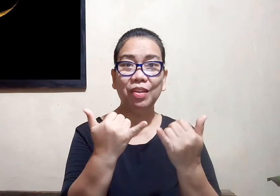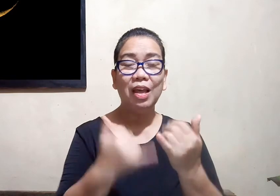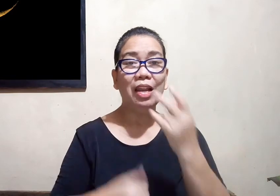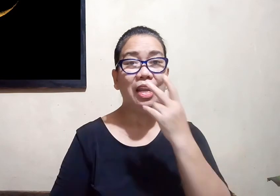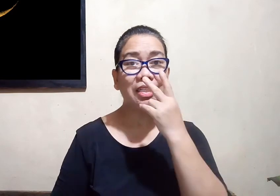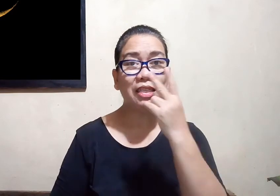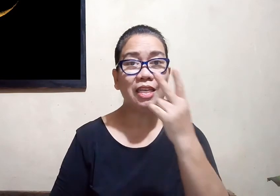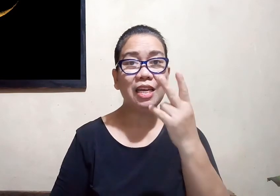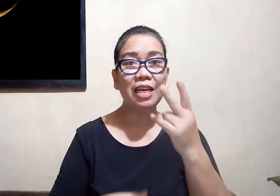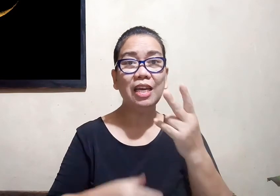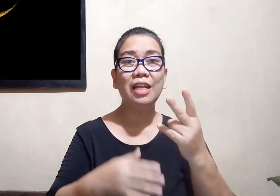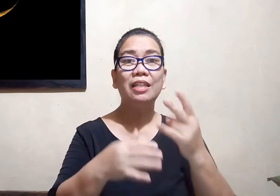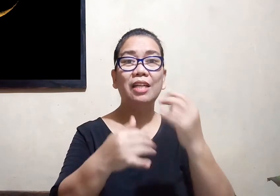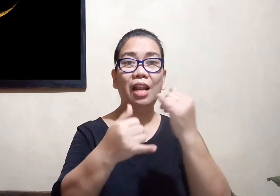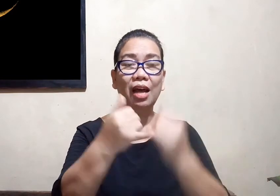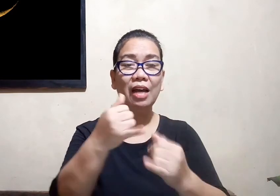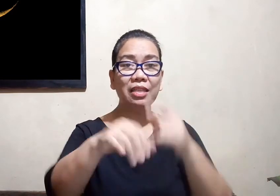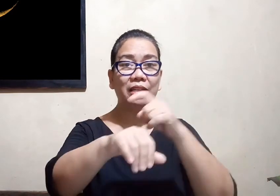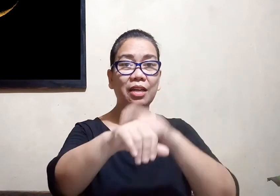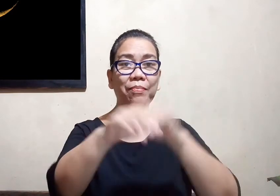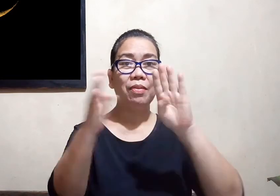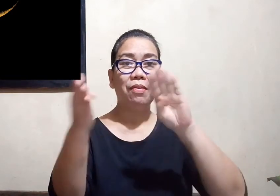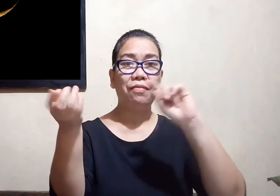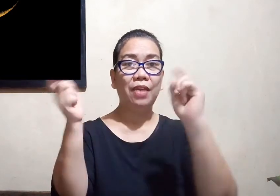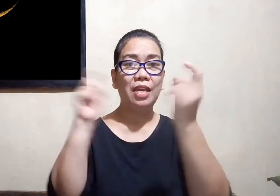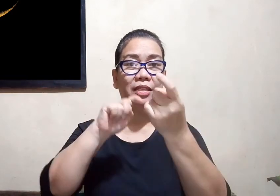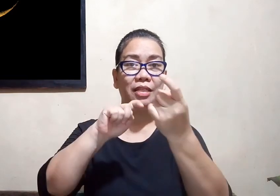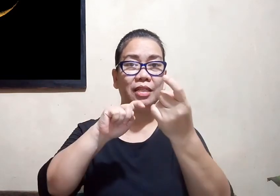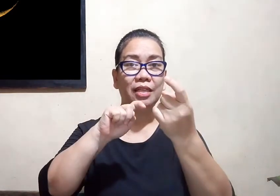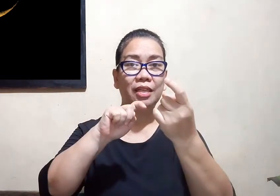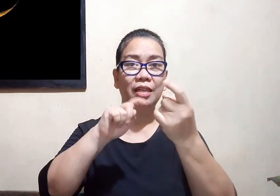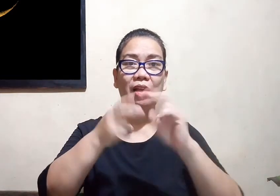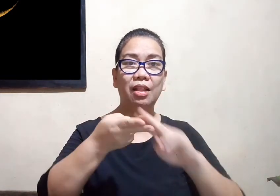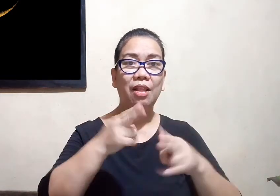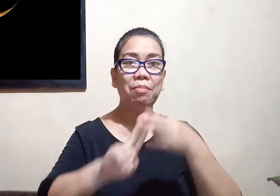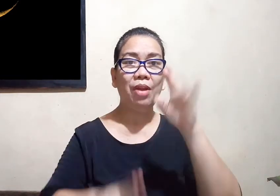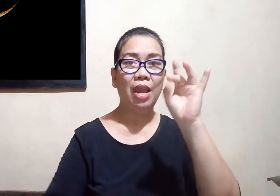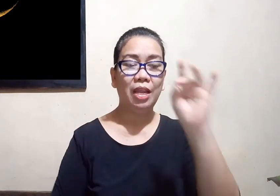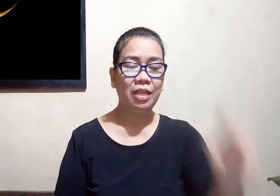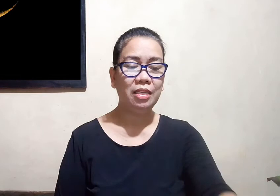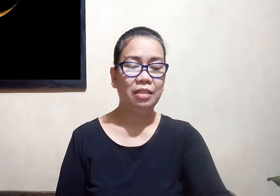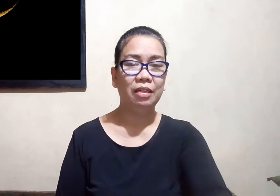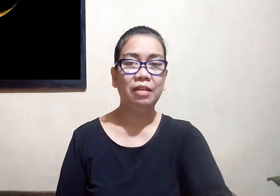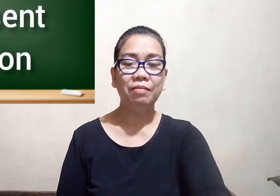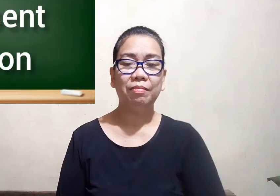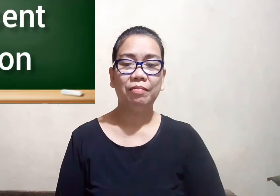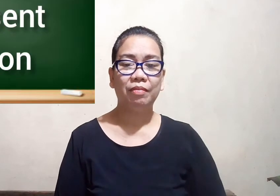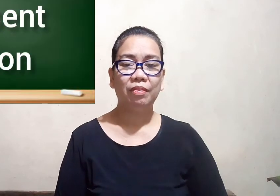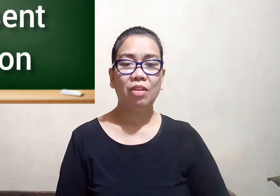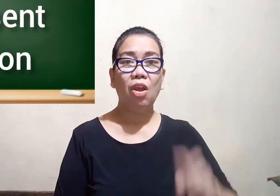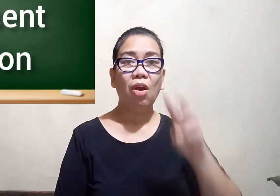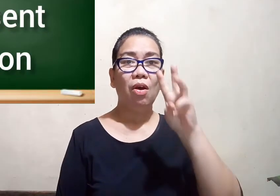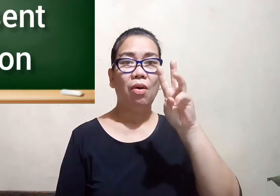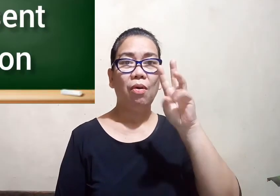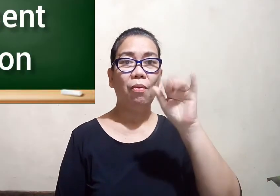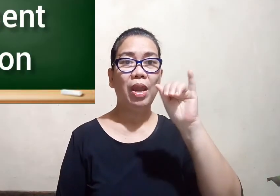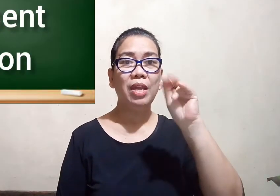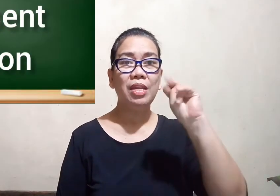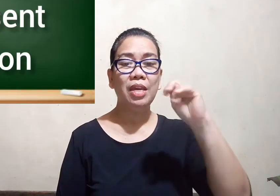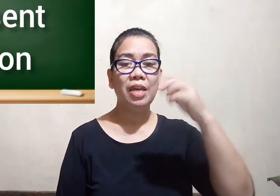let's see the last phase number eight is the waning